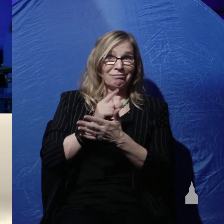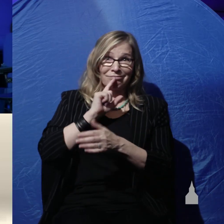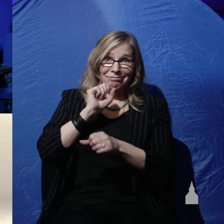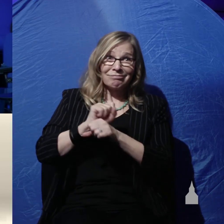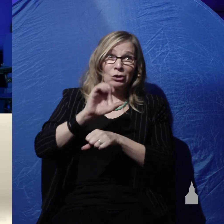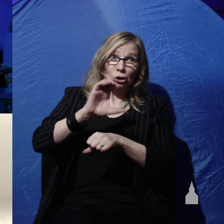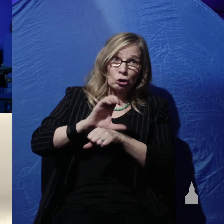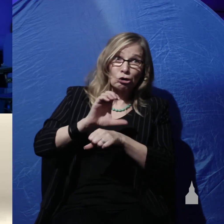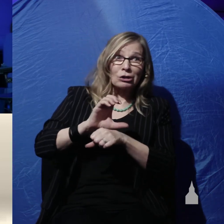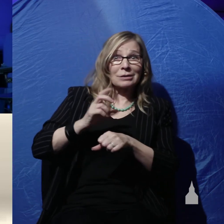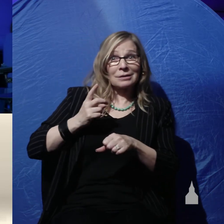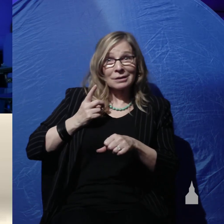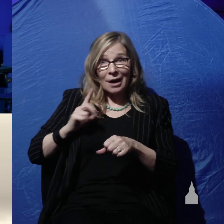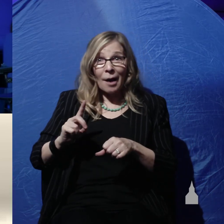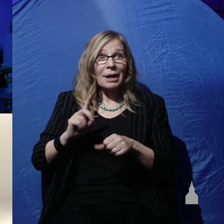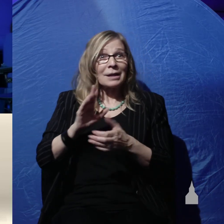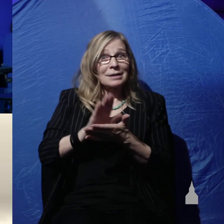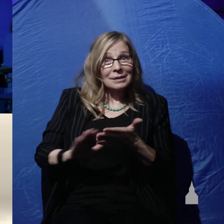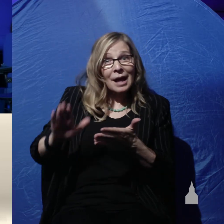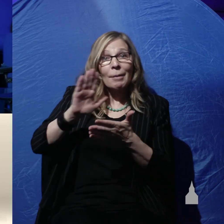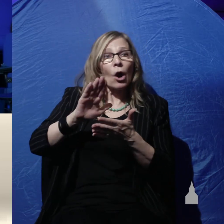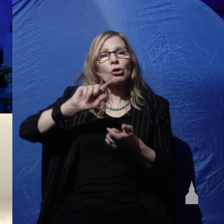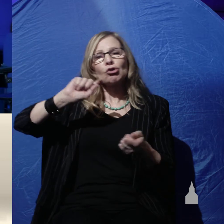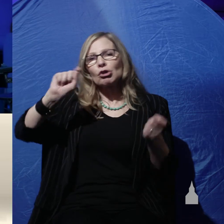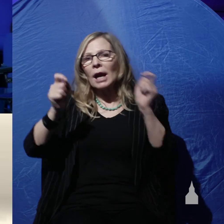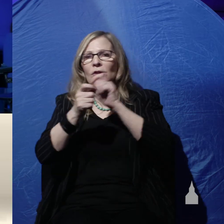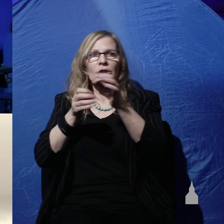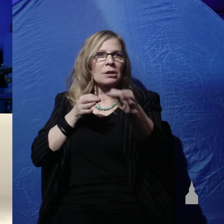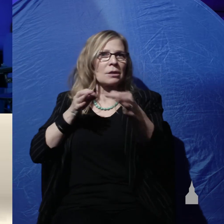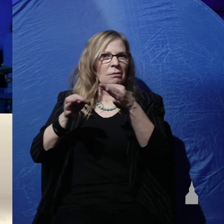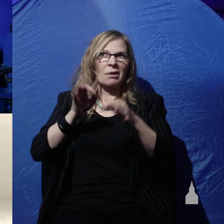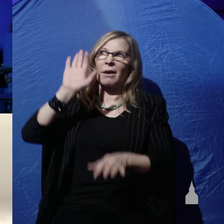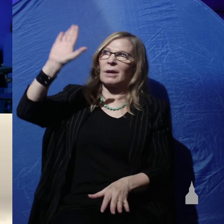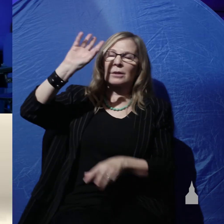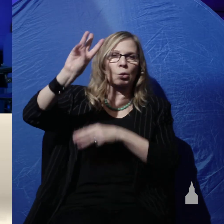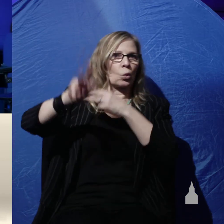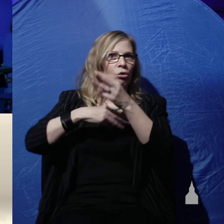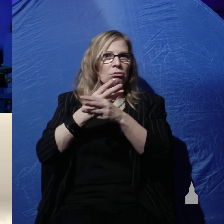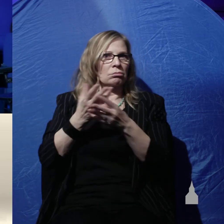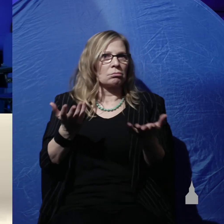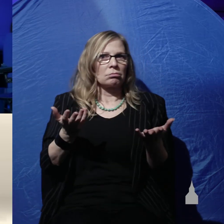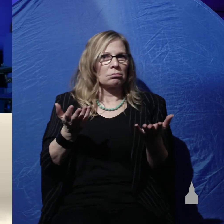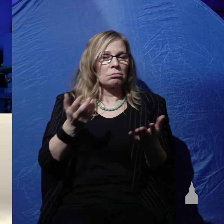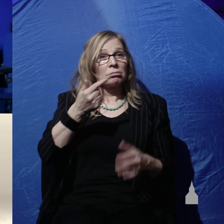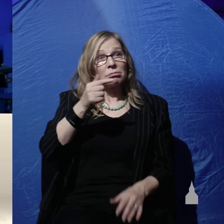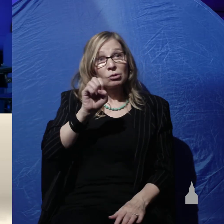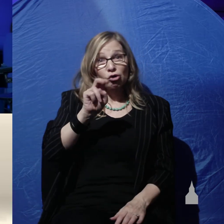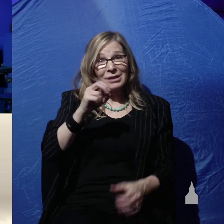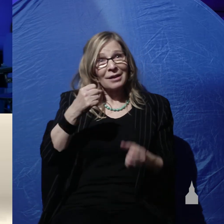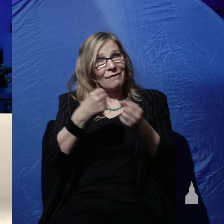denominations and seminaries redefining the gospel but Genesis is also foundational to morality